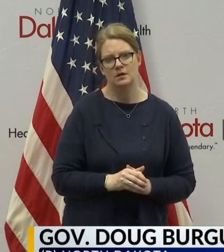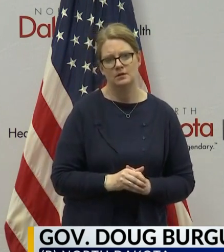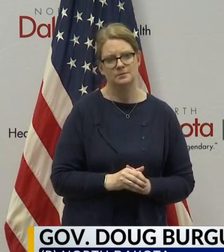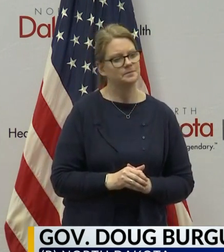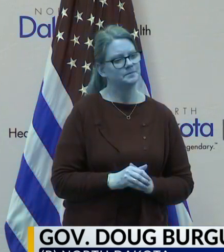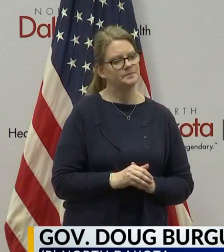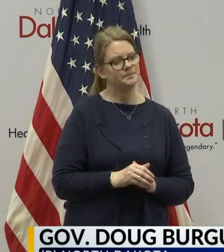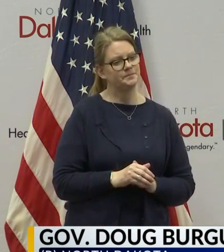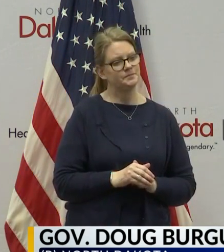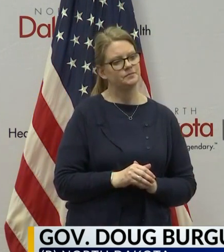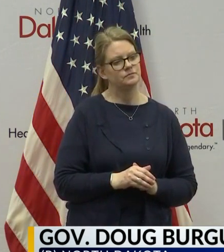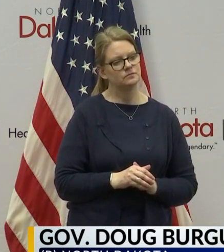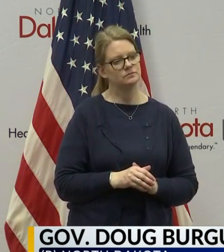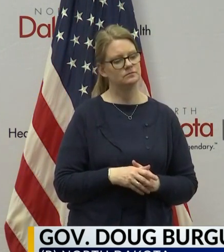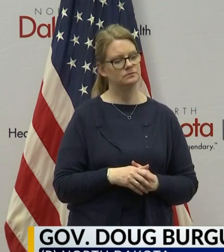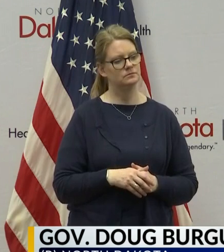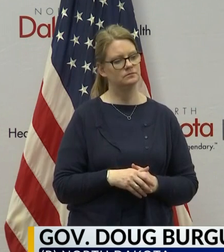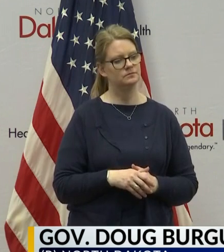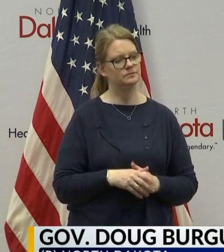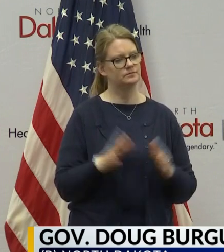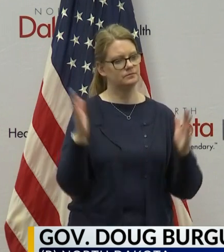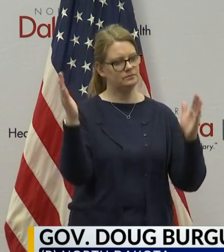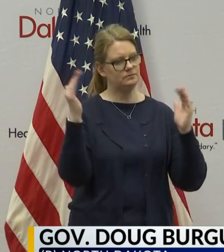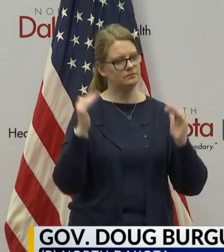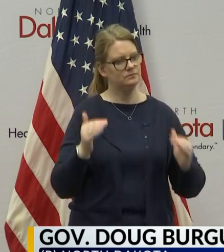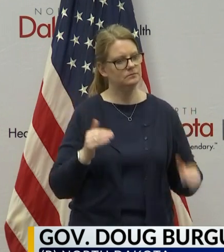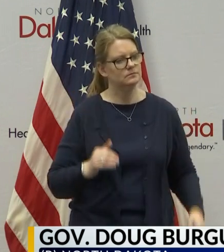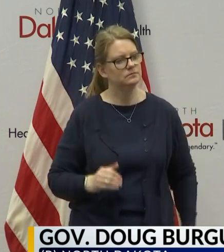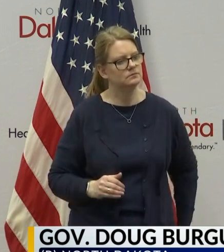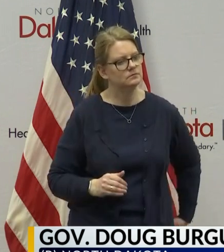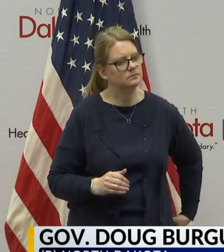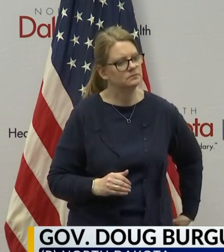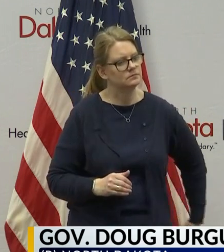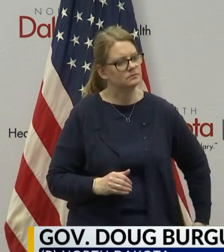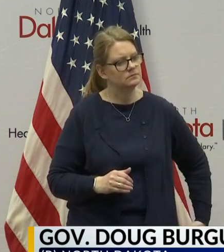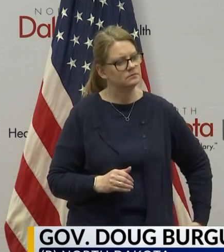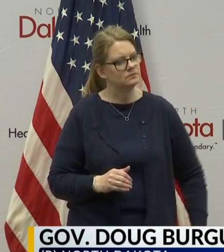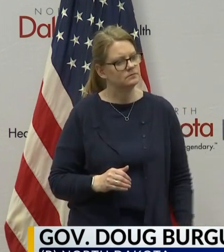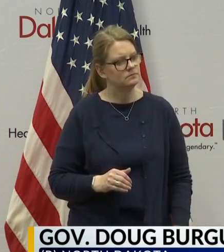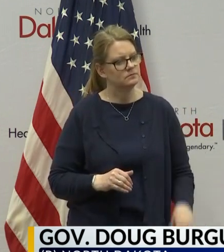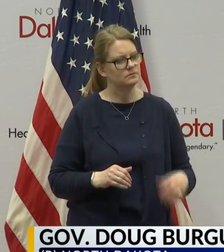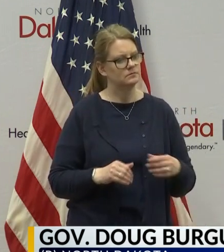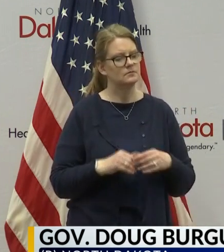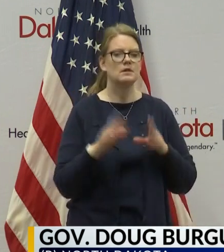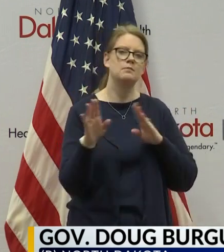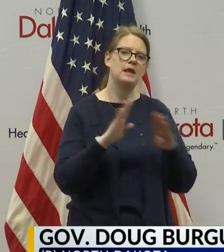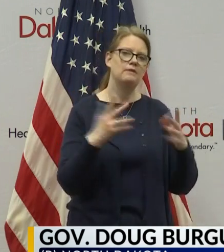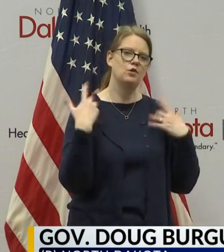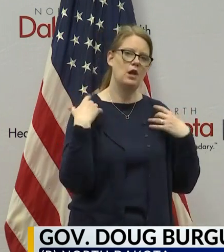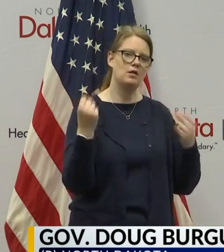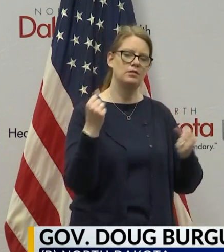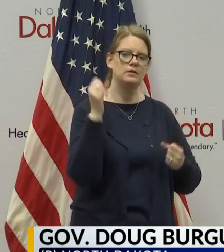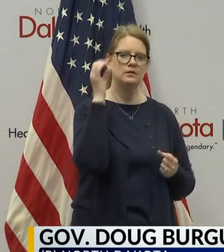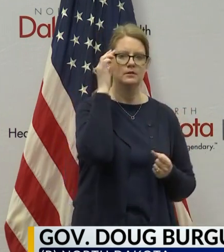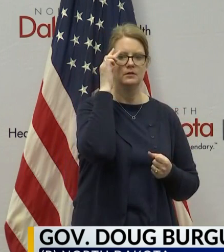Okay, on the next topic I want to talk about is behavioral health.